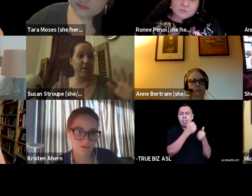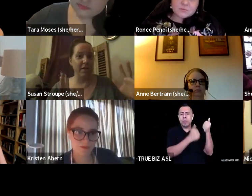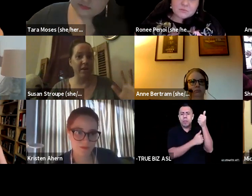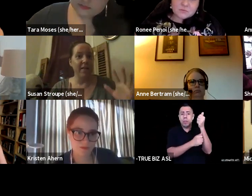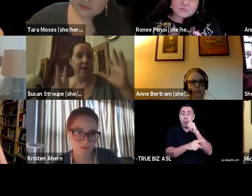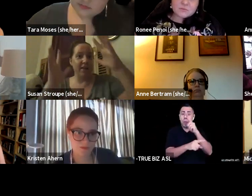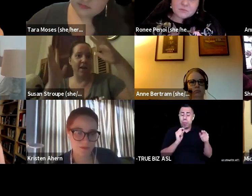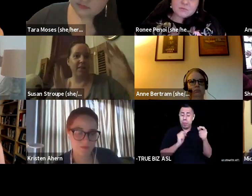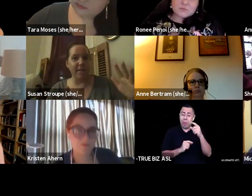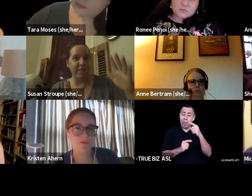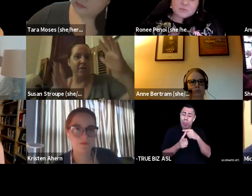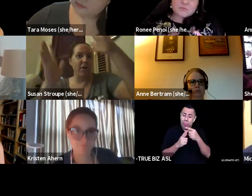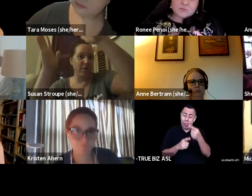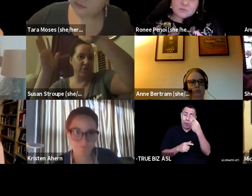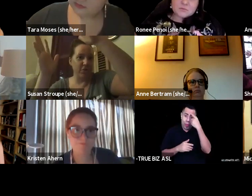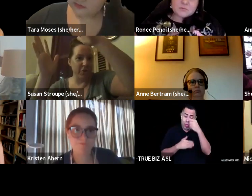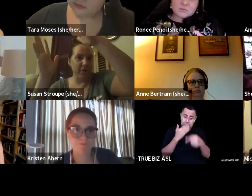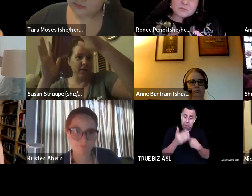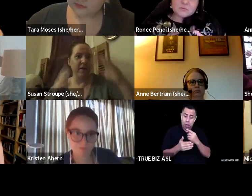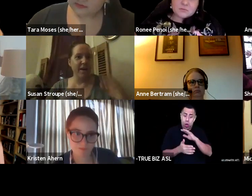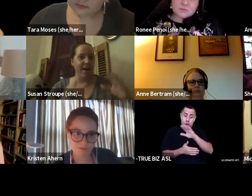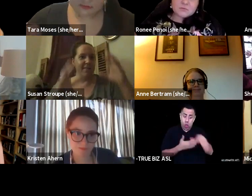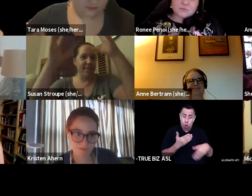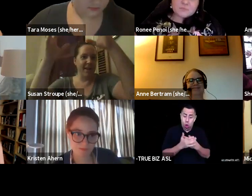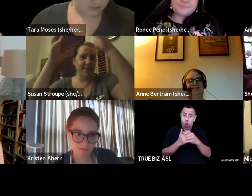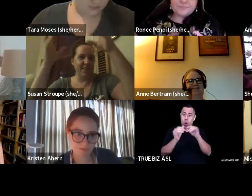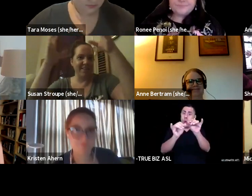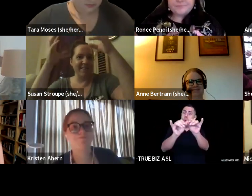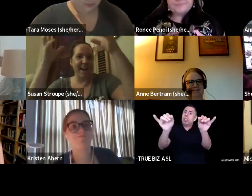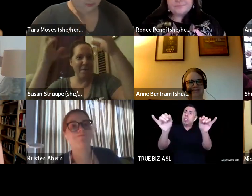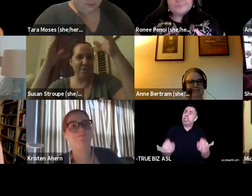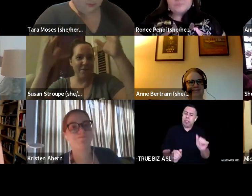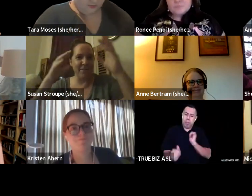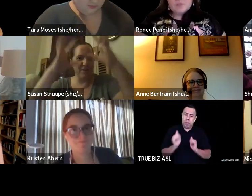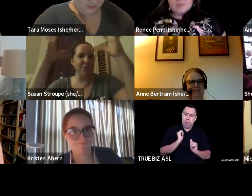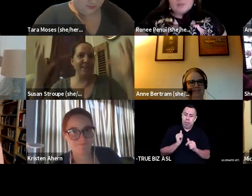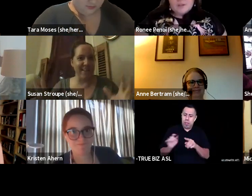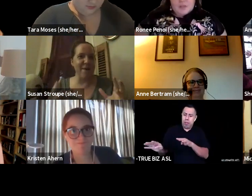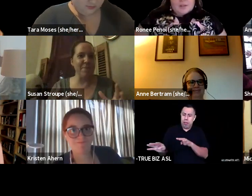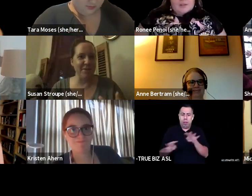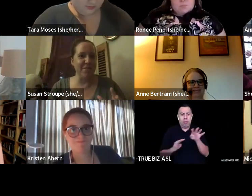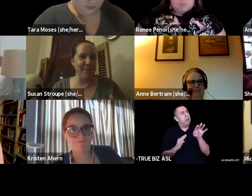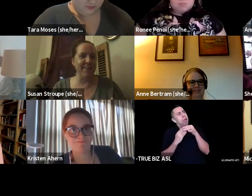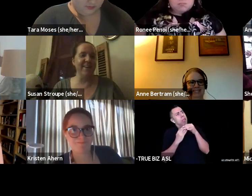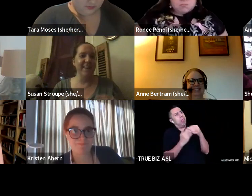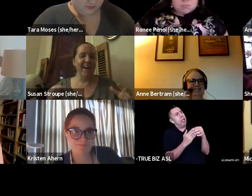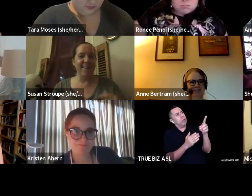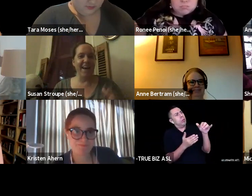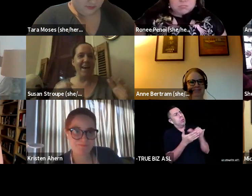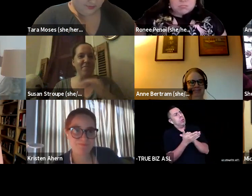that leads us all to New York as like this capital golden capital of theater. And that every